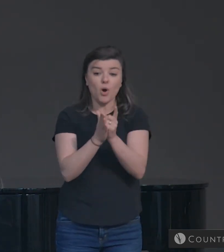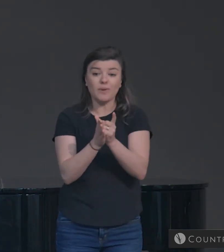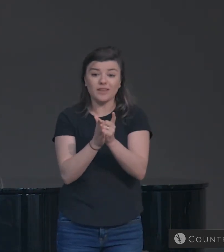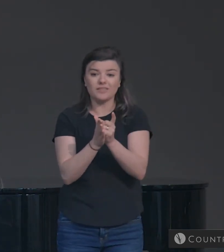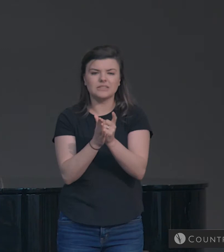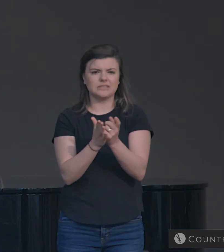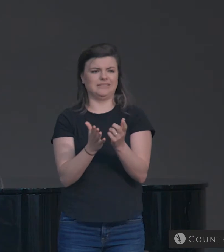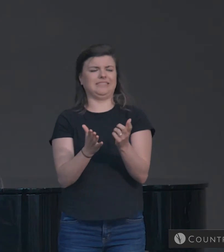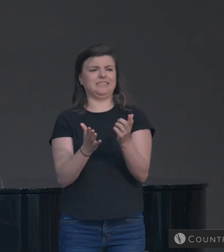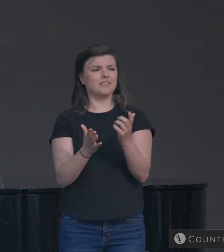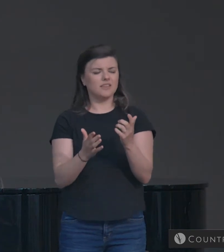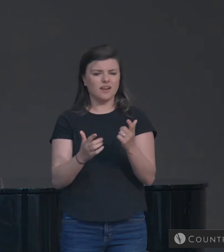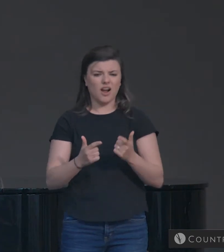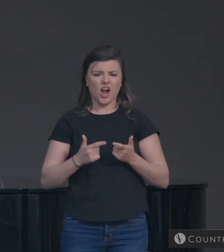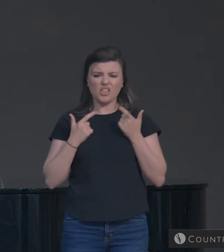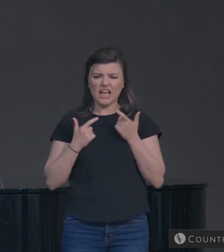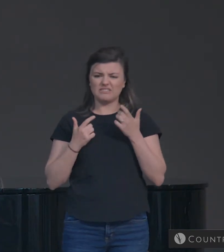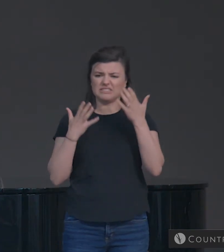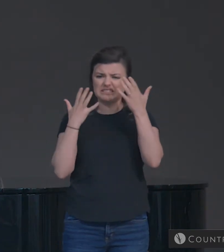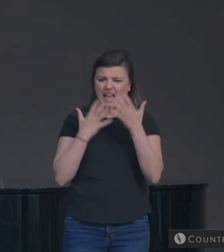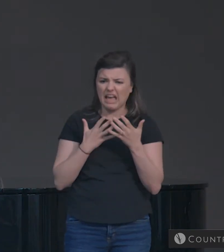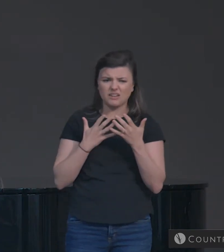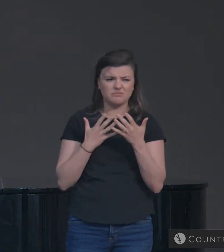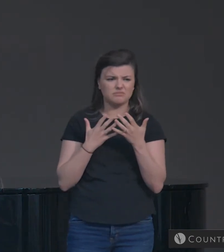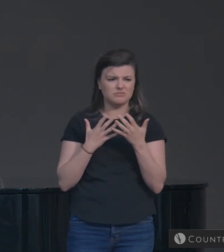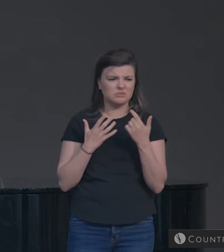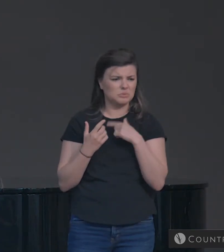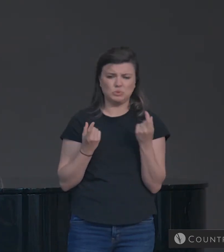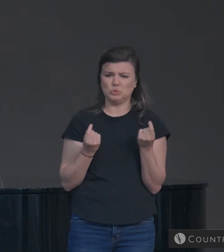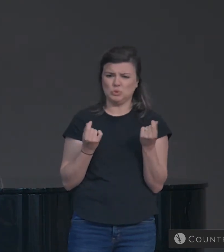in a depressing state. What are we supposed to do?